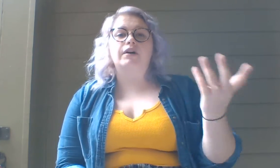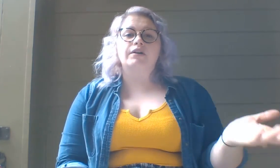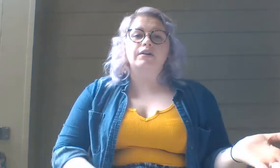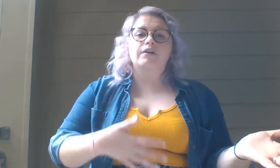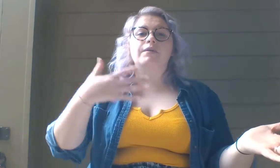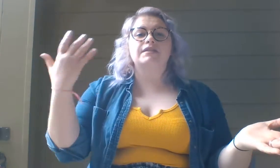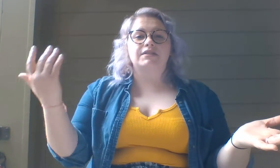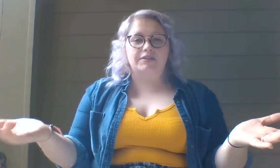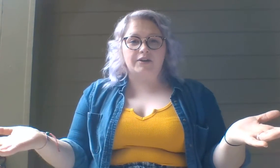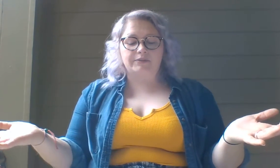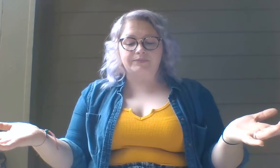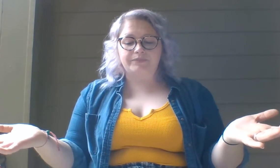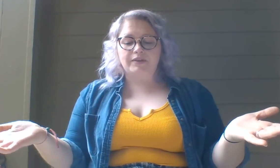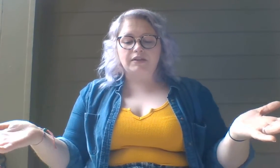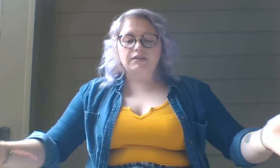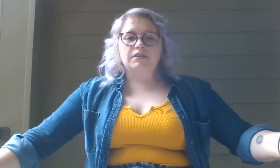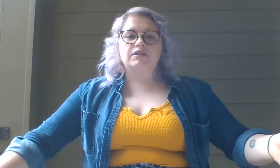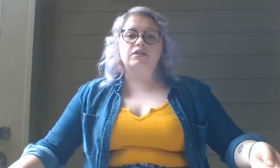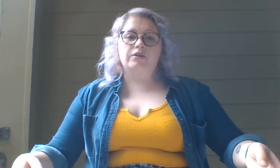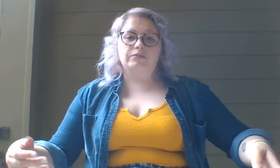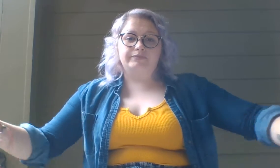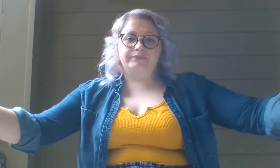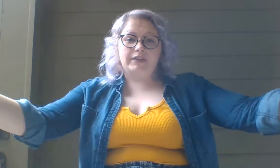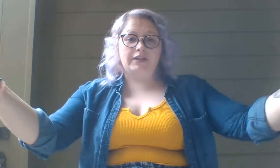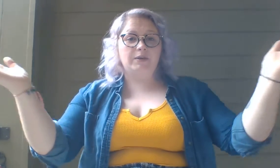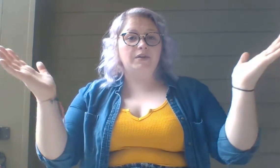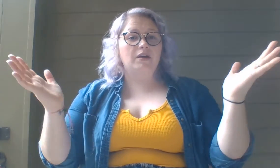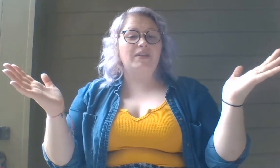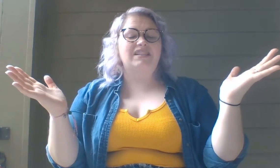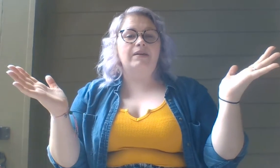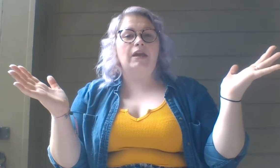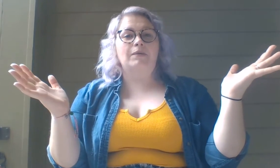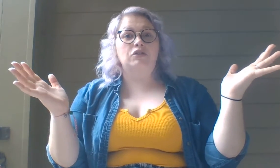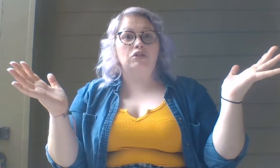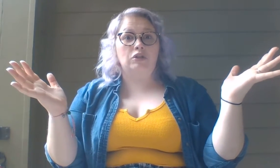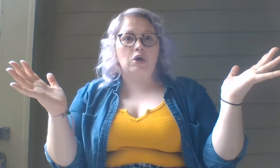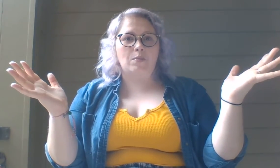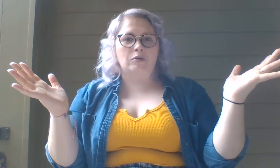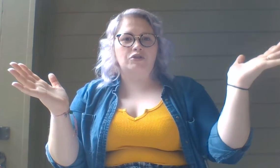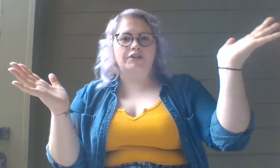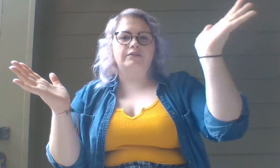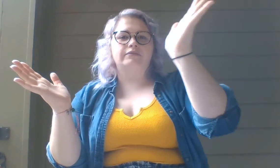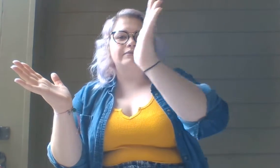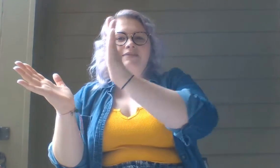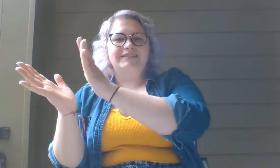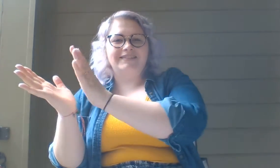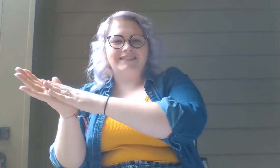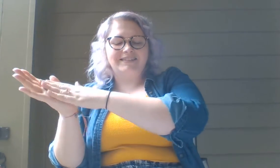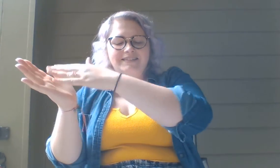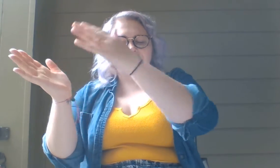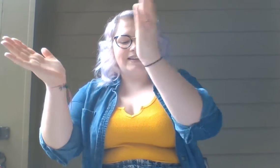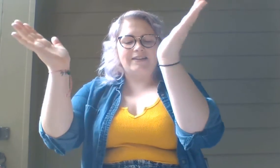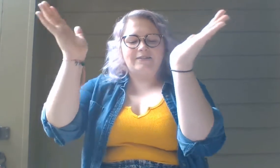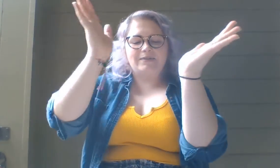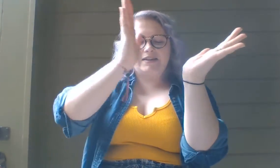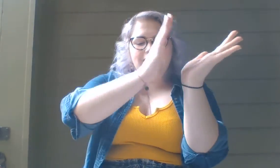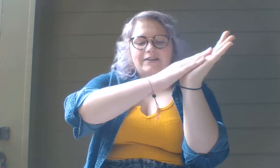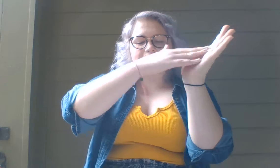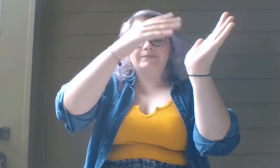Largo is slow. So here we go. Let's make them in slow motion. Here we go.